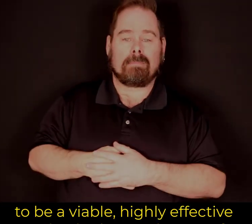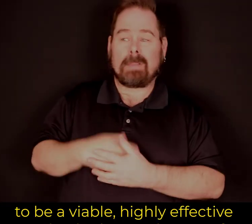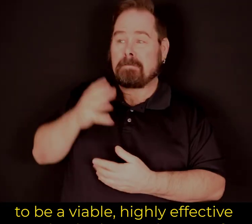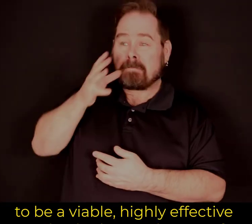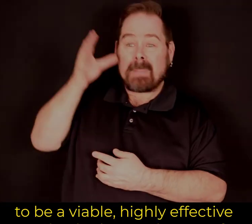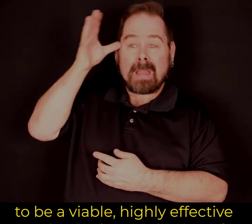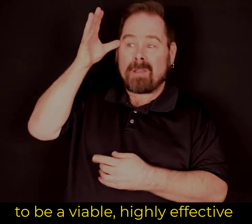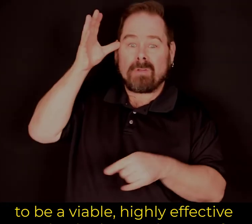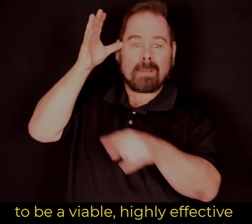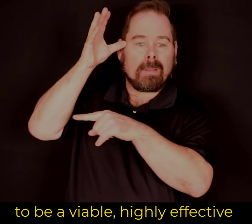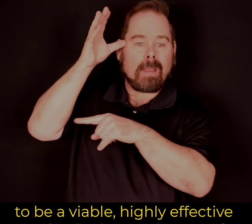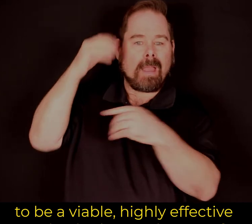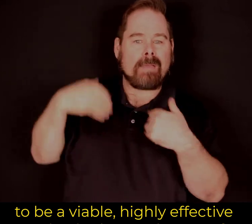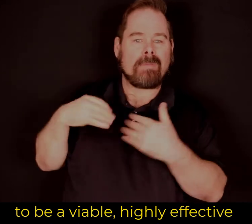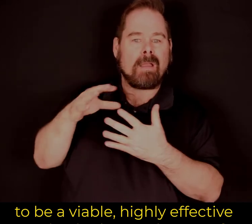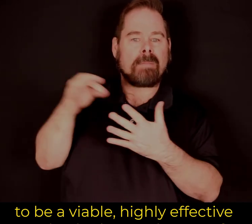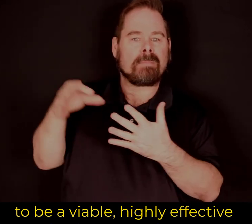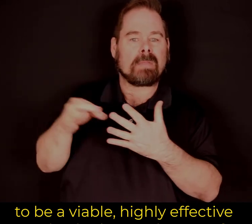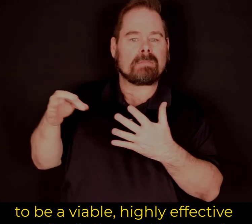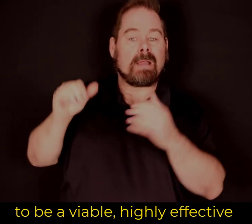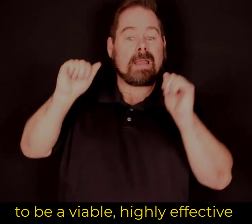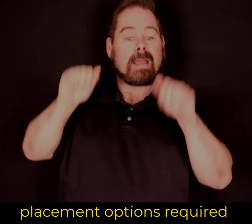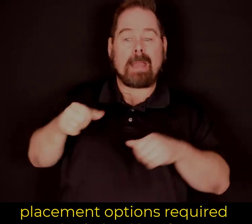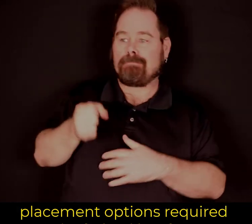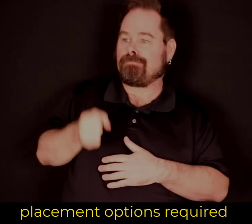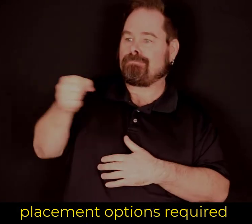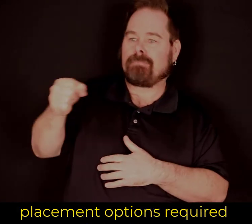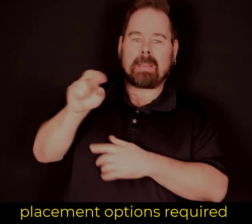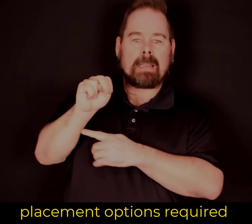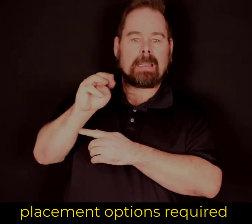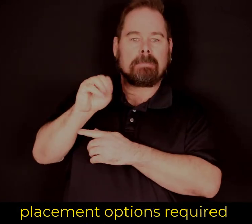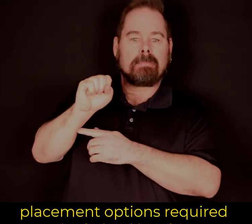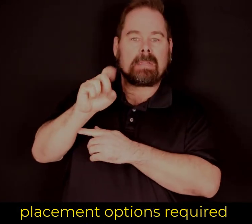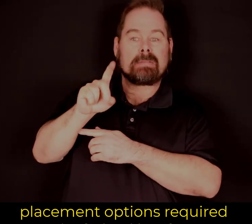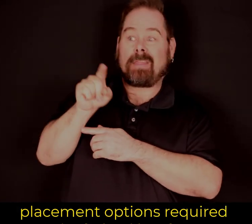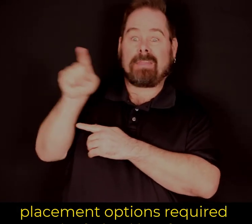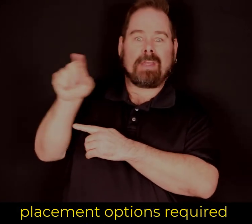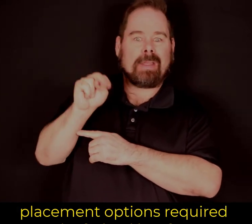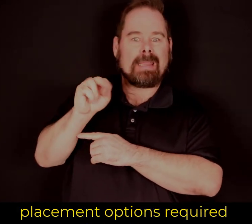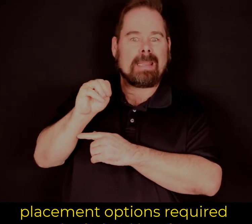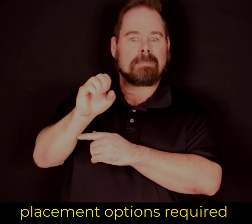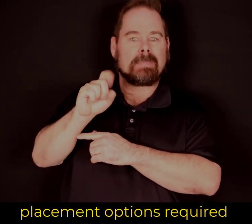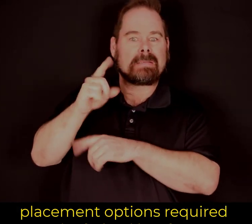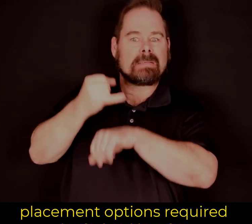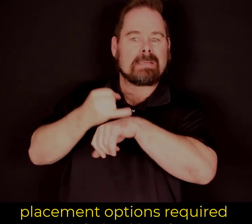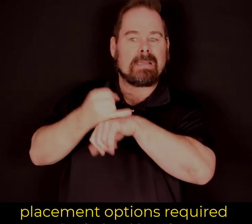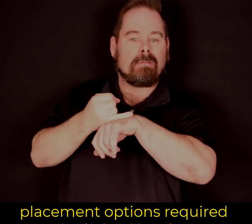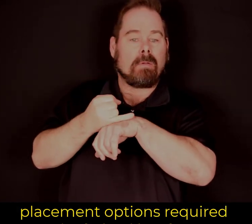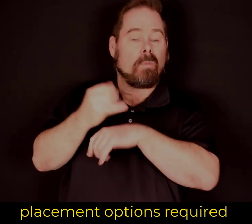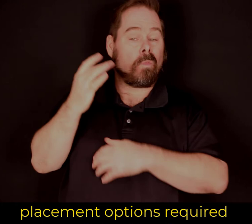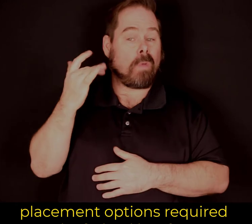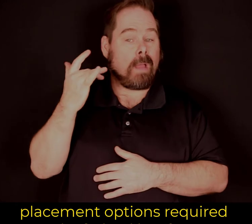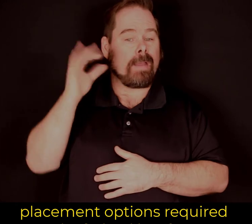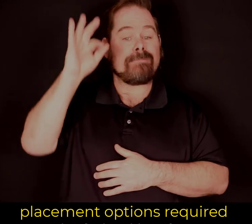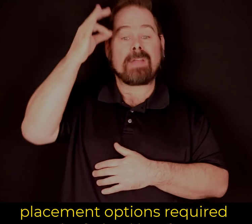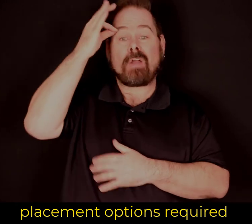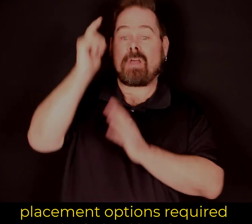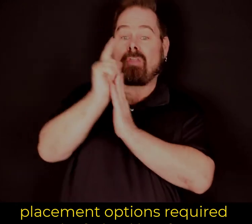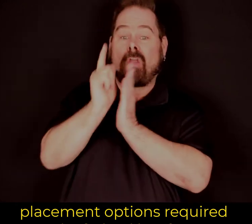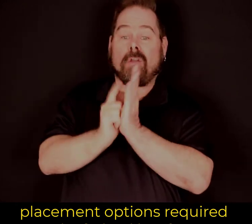highly effective option in the continuum of placement options required by federal law for Deaf and hard